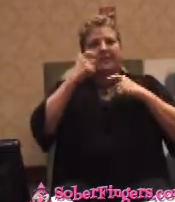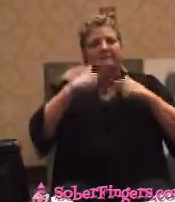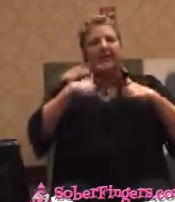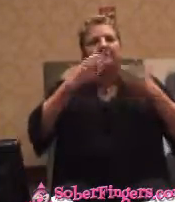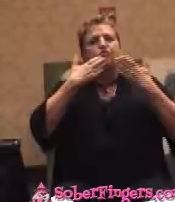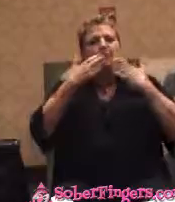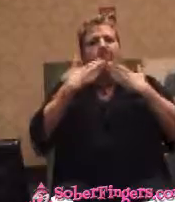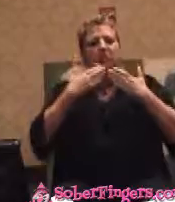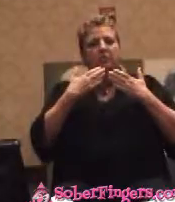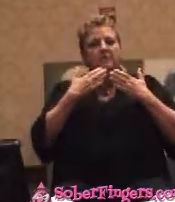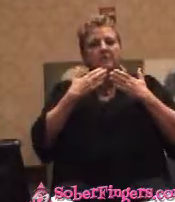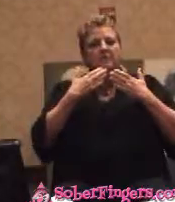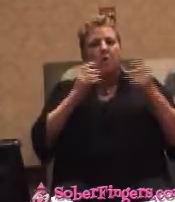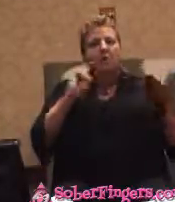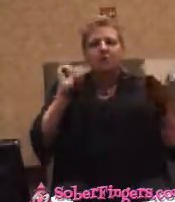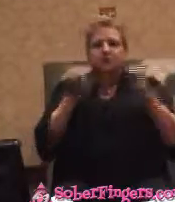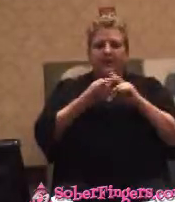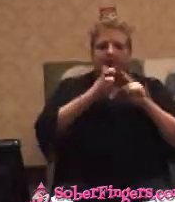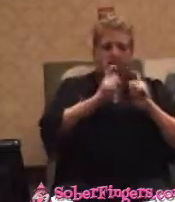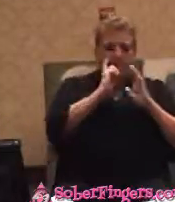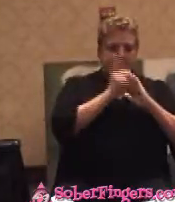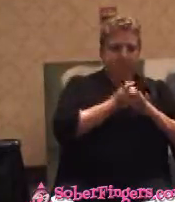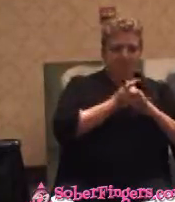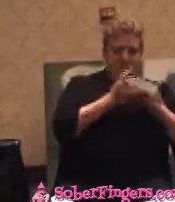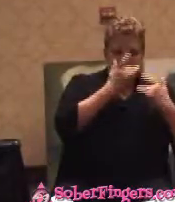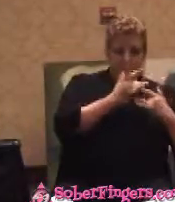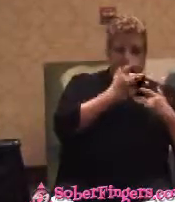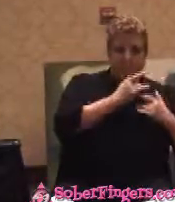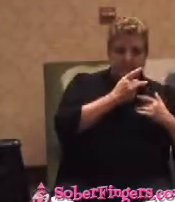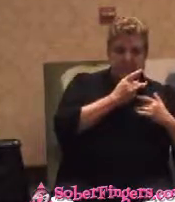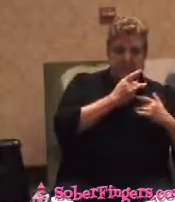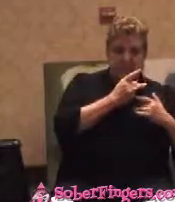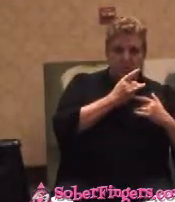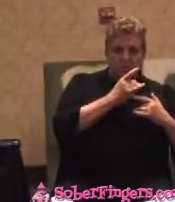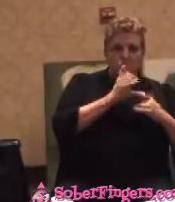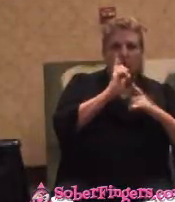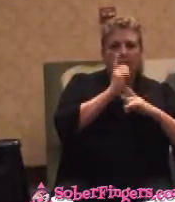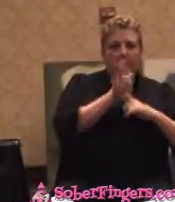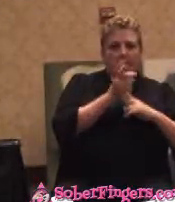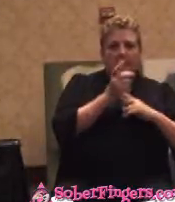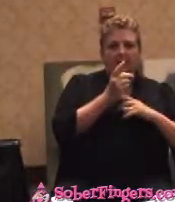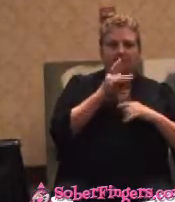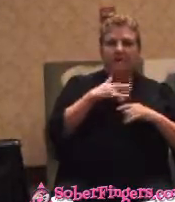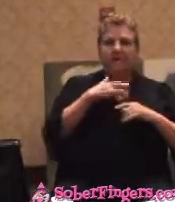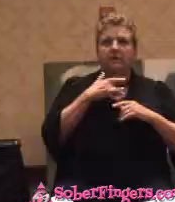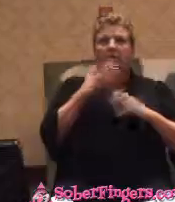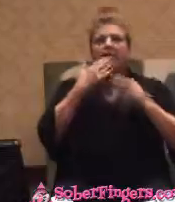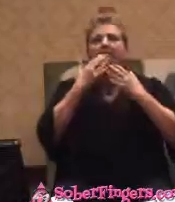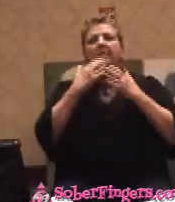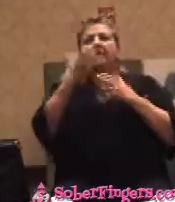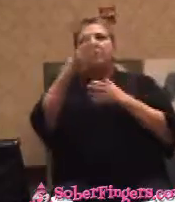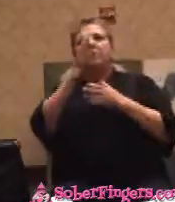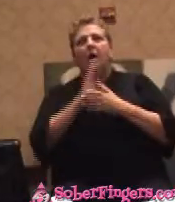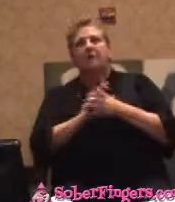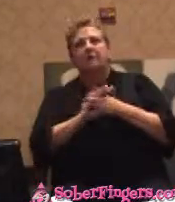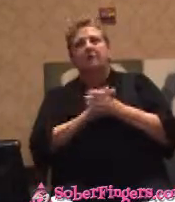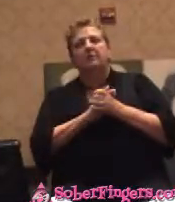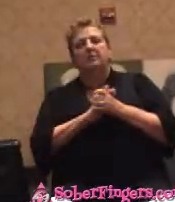self-pity to a moment of gratitude just like that. And that will knock you on your